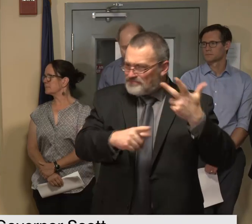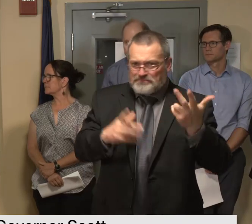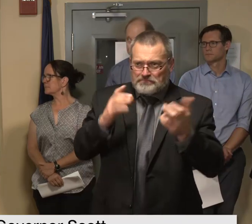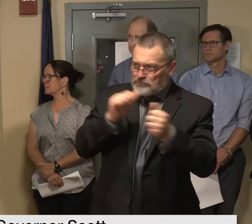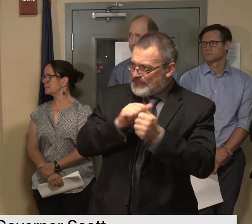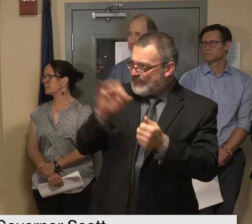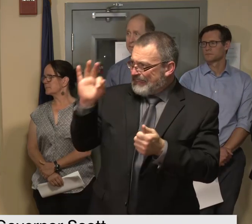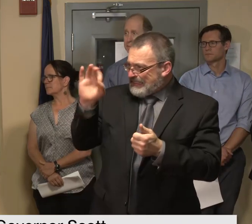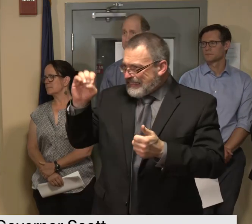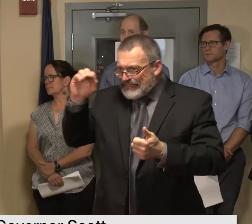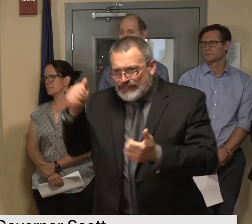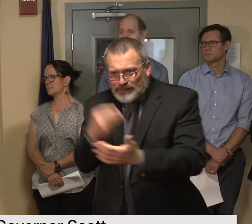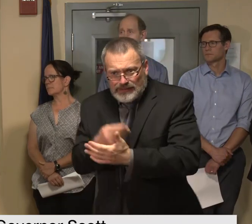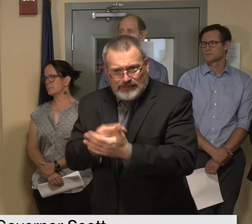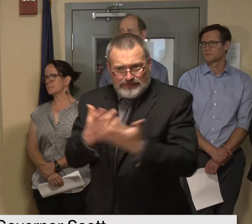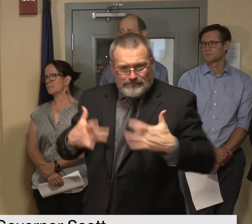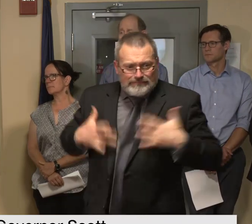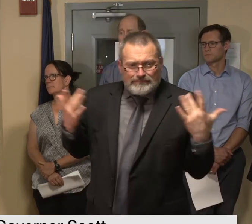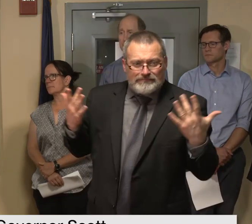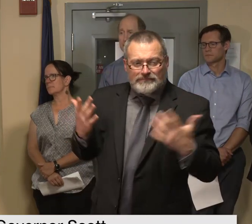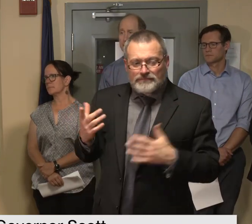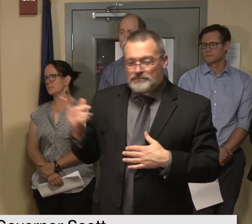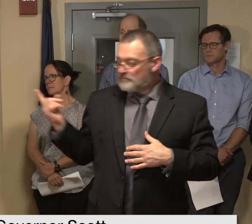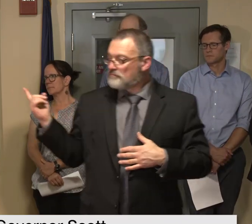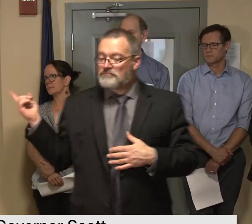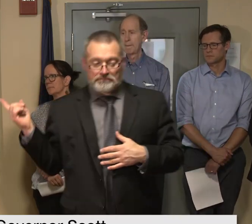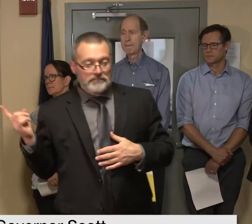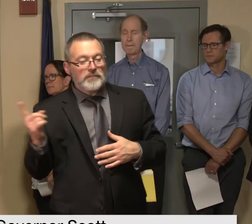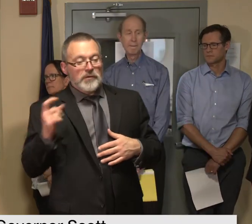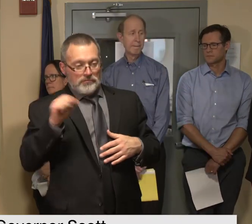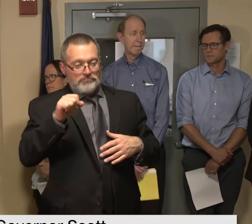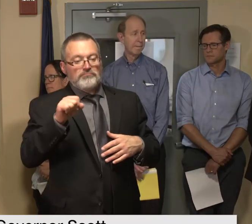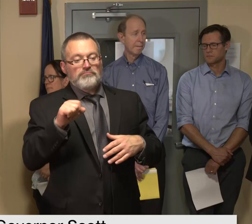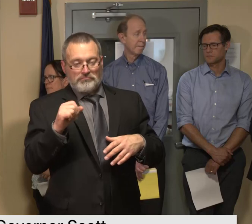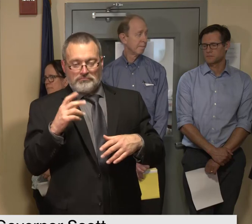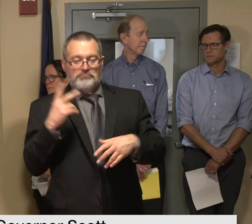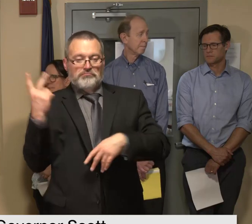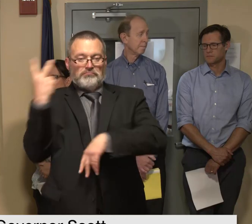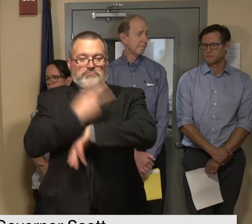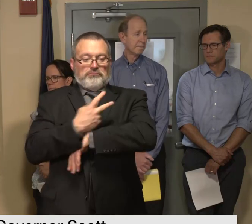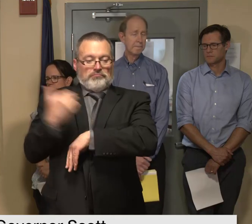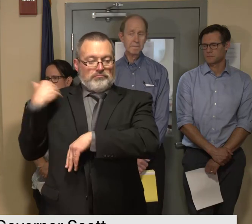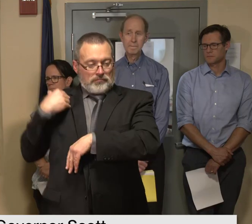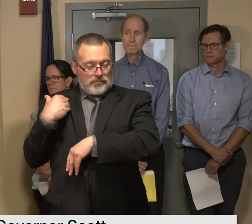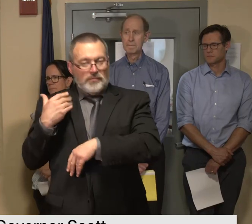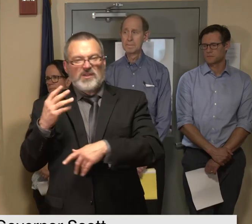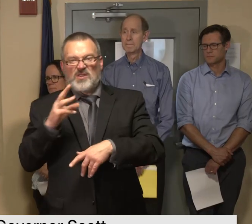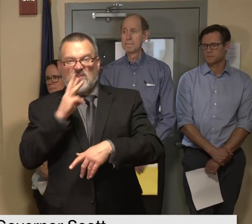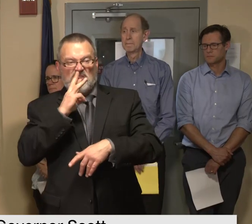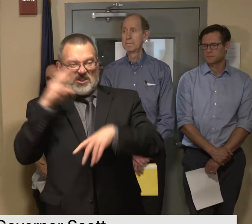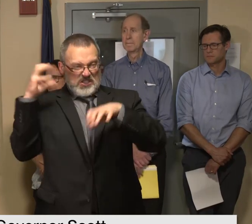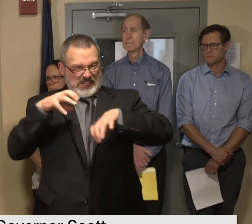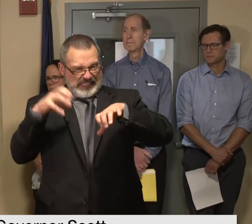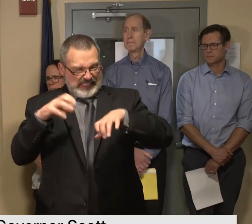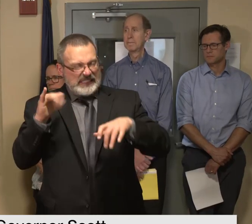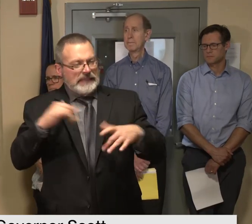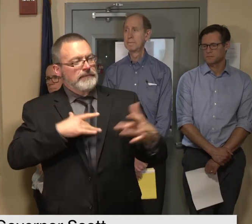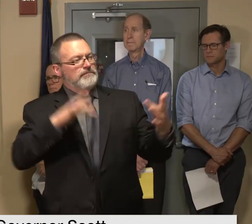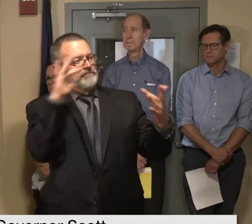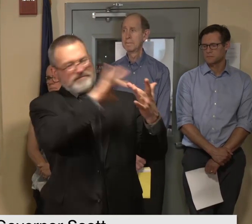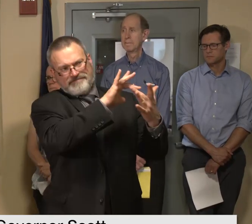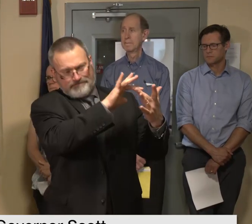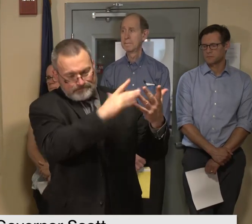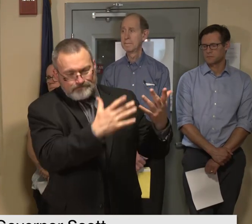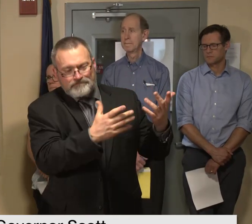i had a conversation the day before the flood with the fema director uh chrisbell